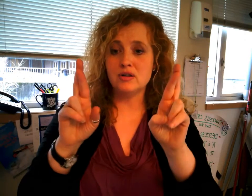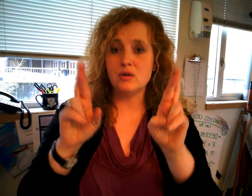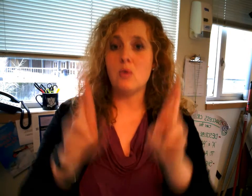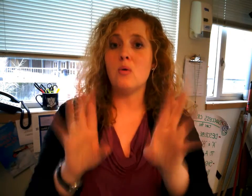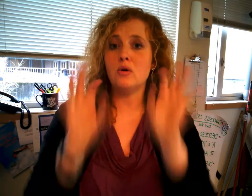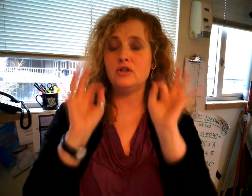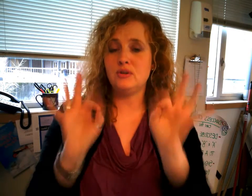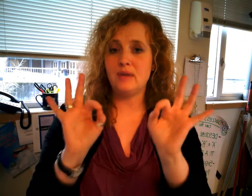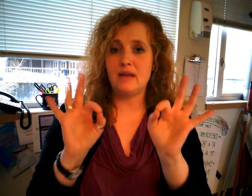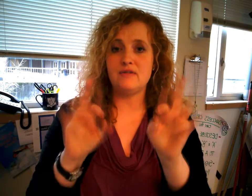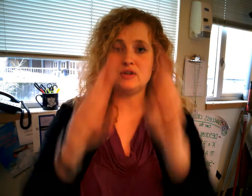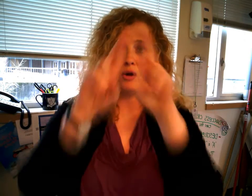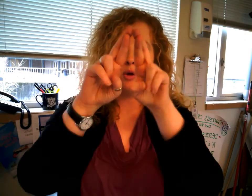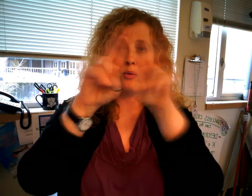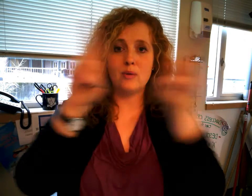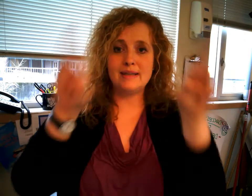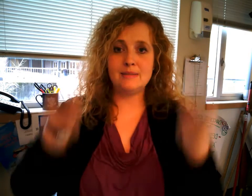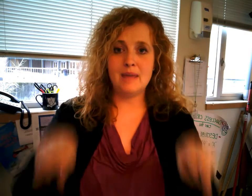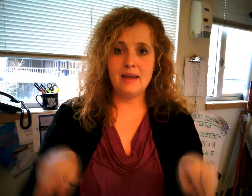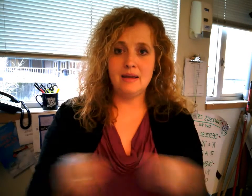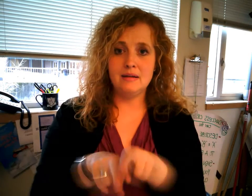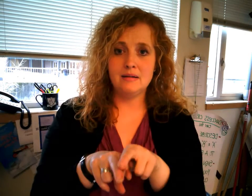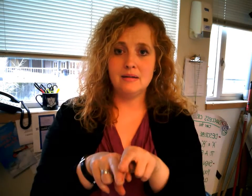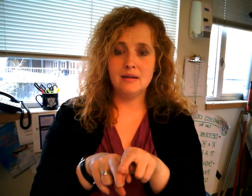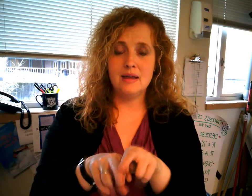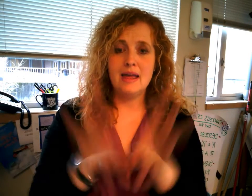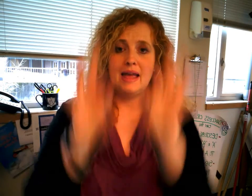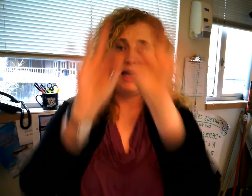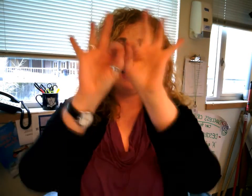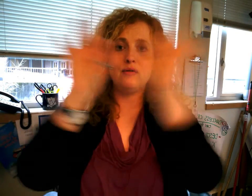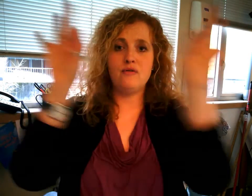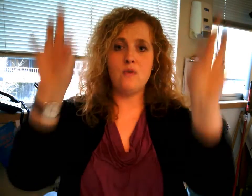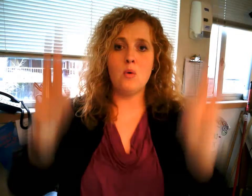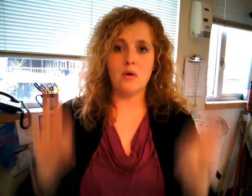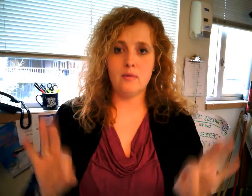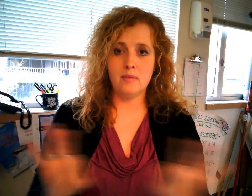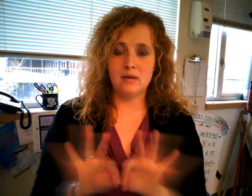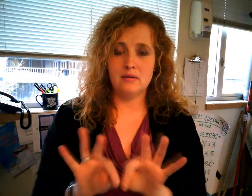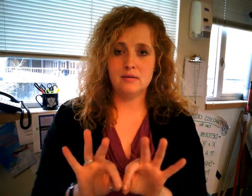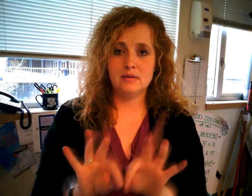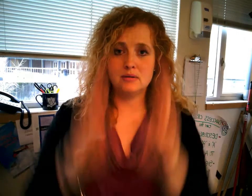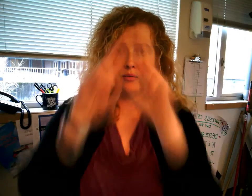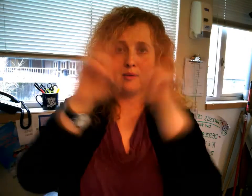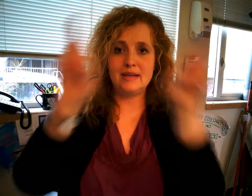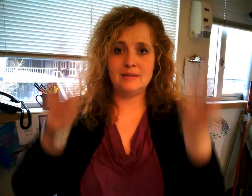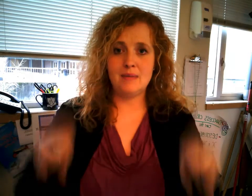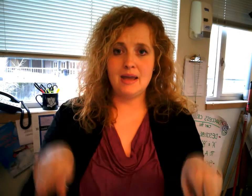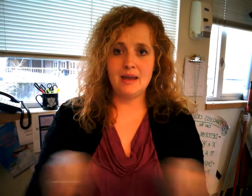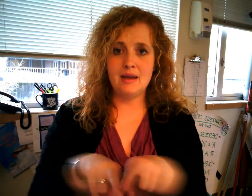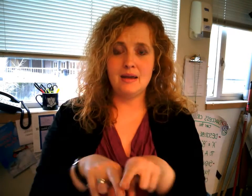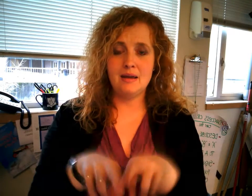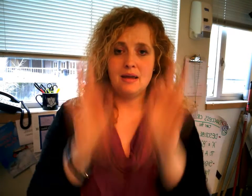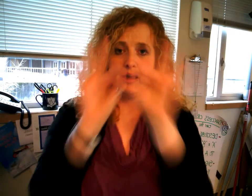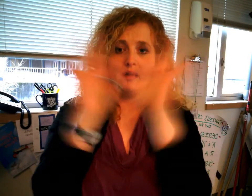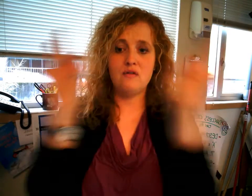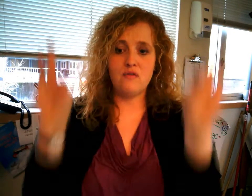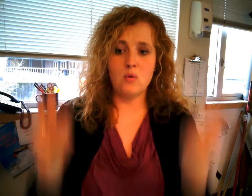or two F's resume and form resume and form